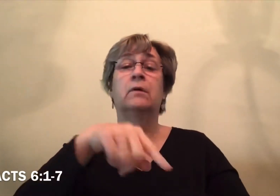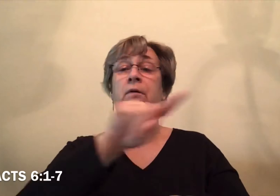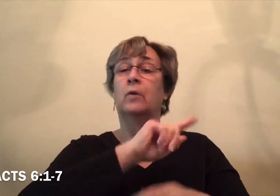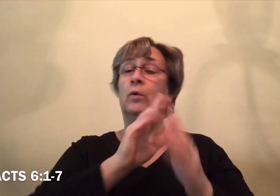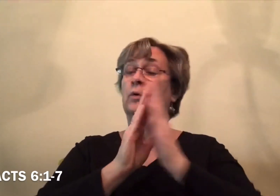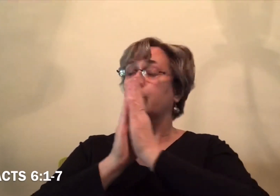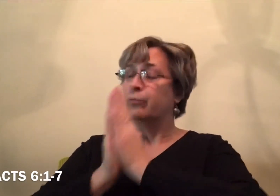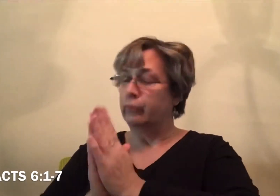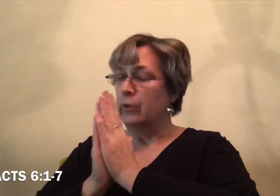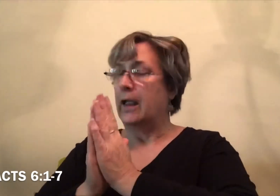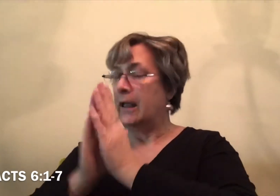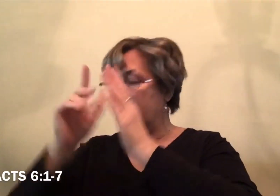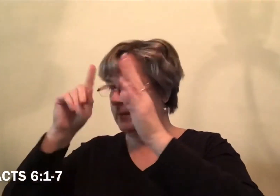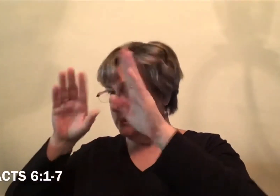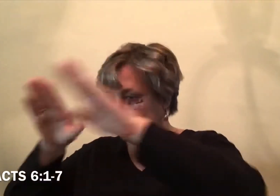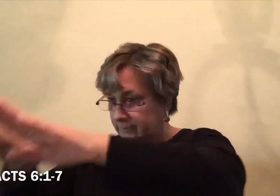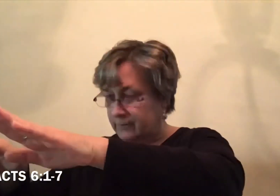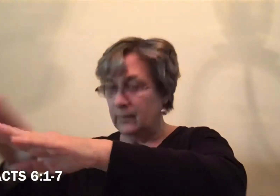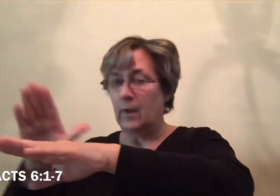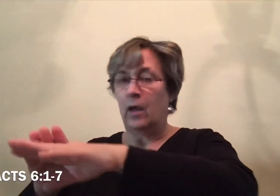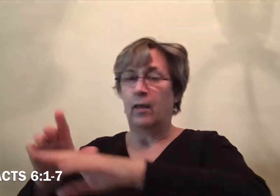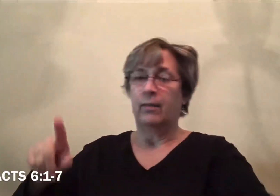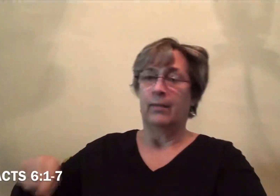who prayed and laid hands on them.